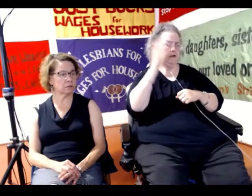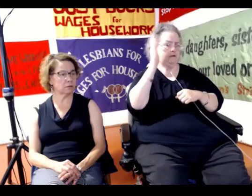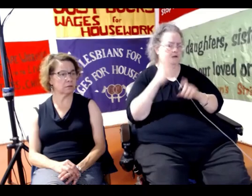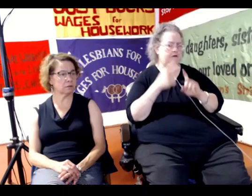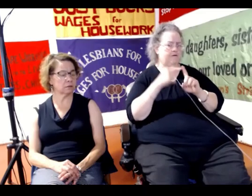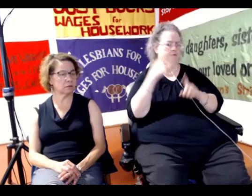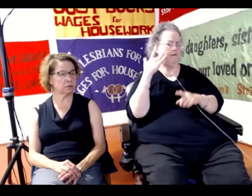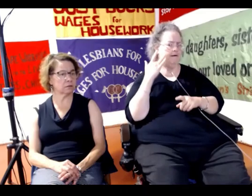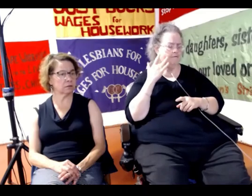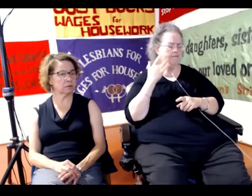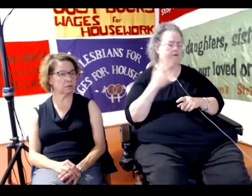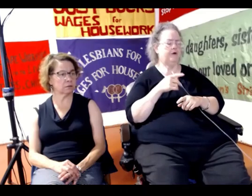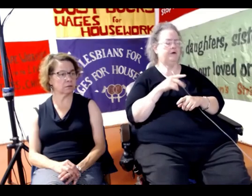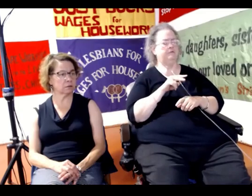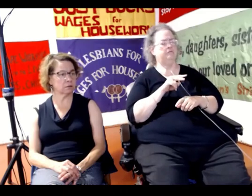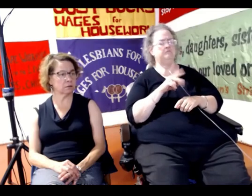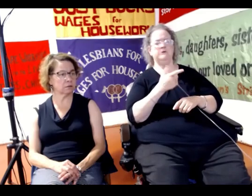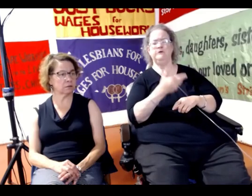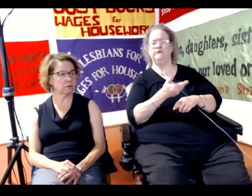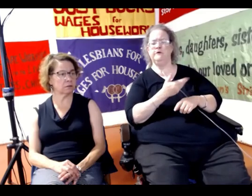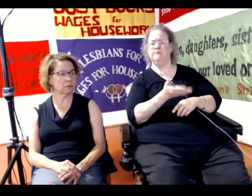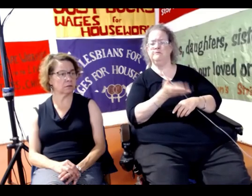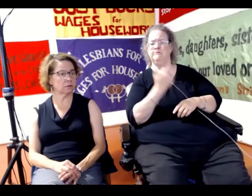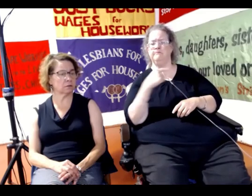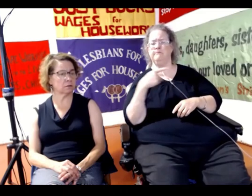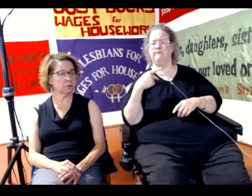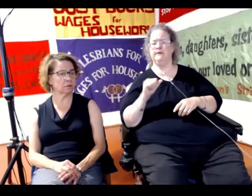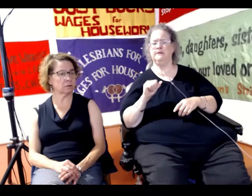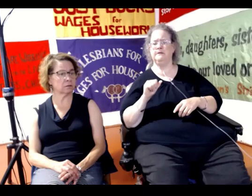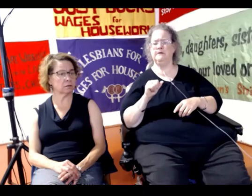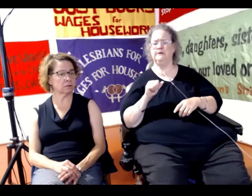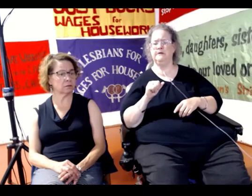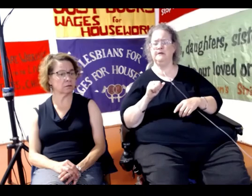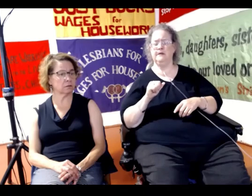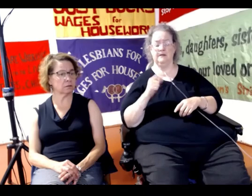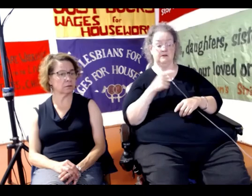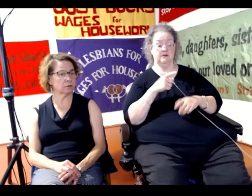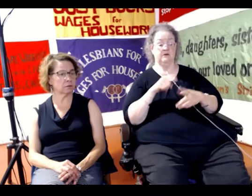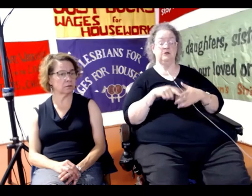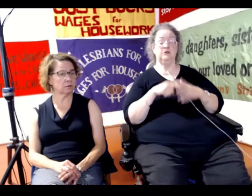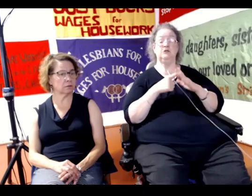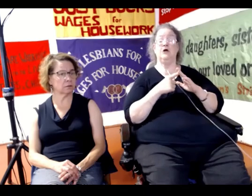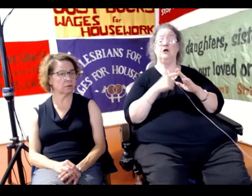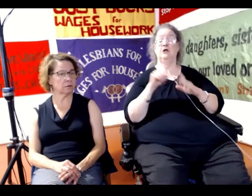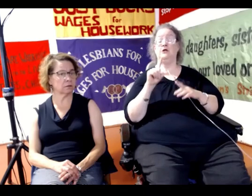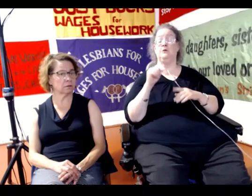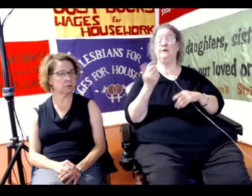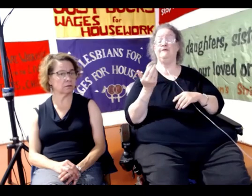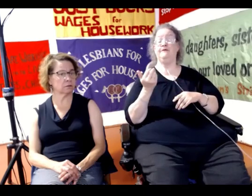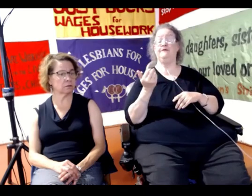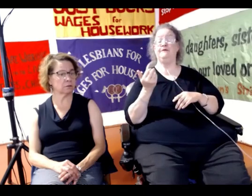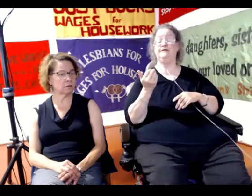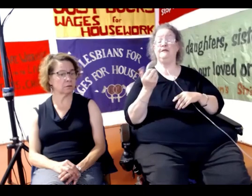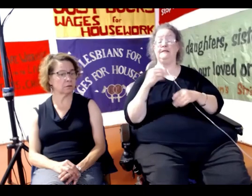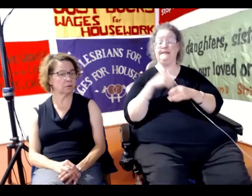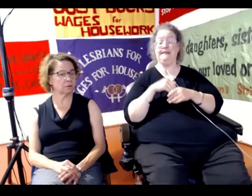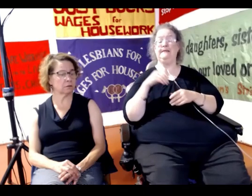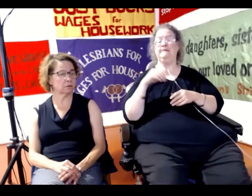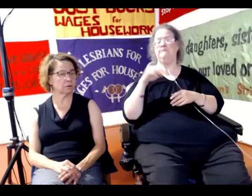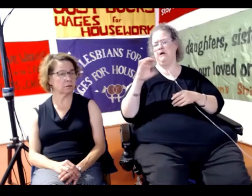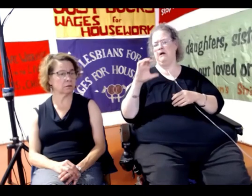invited him to Pennsylvania. They started it in 2015 in Montgomery County,